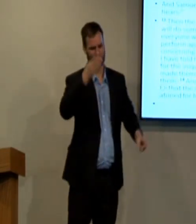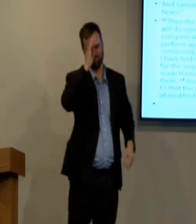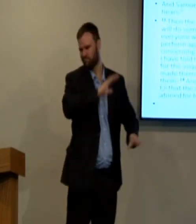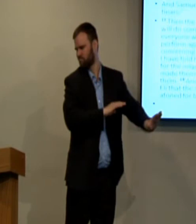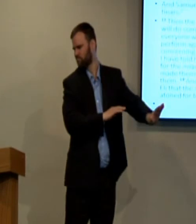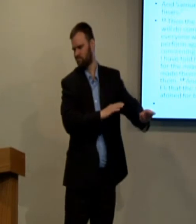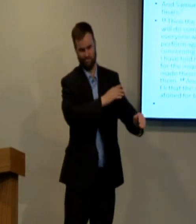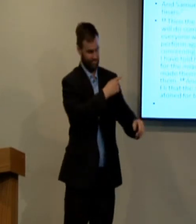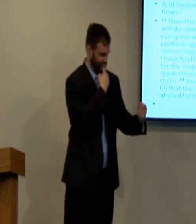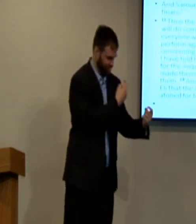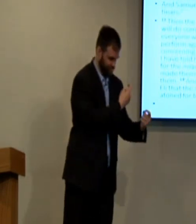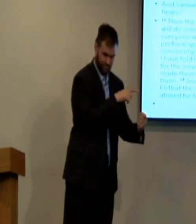He just accepted it.